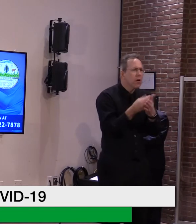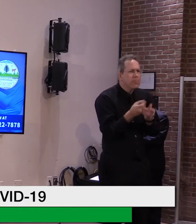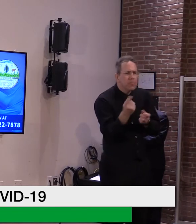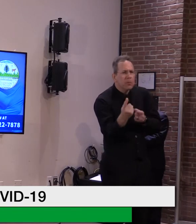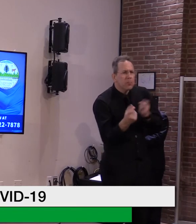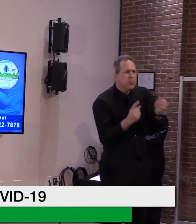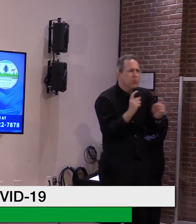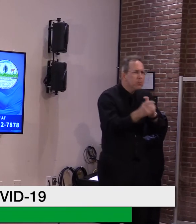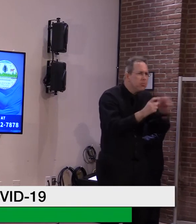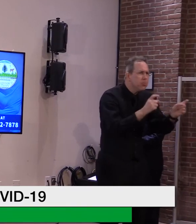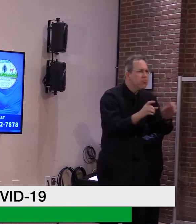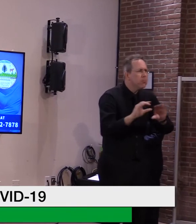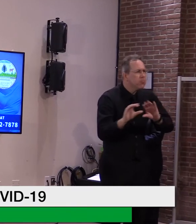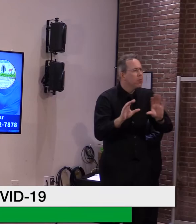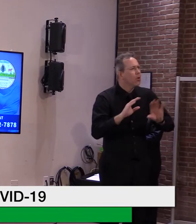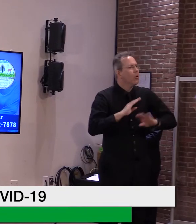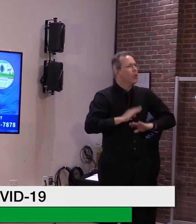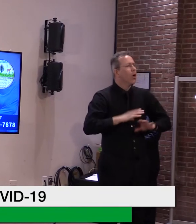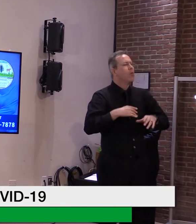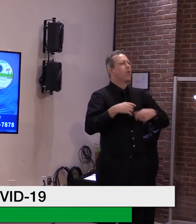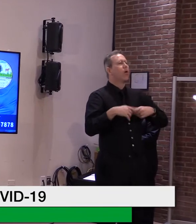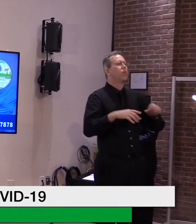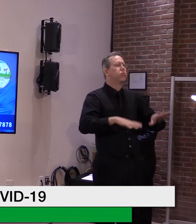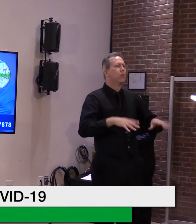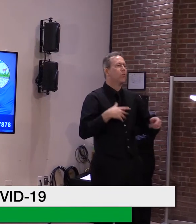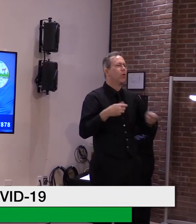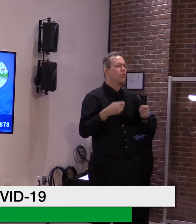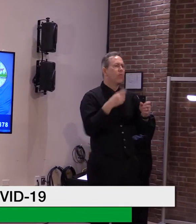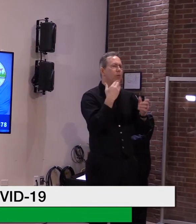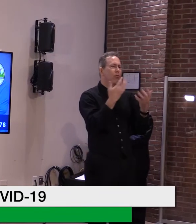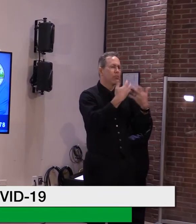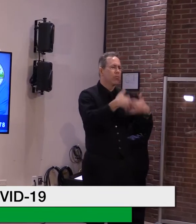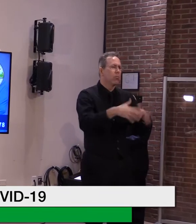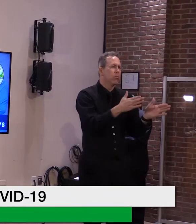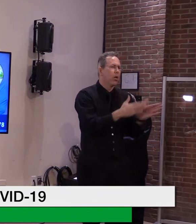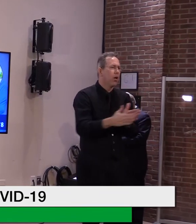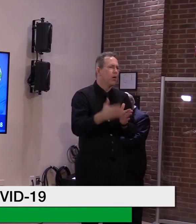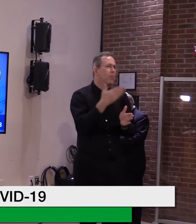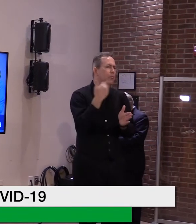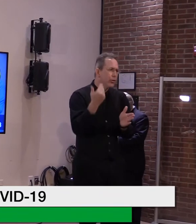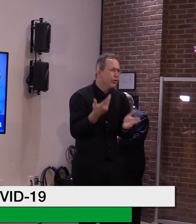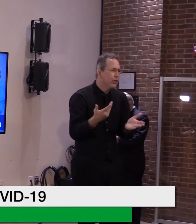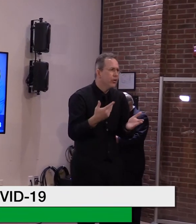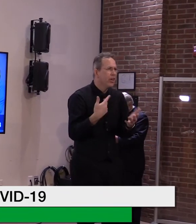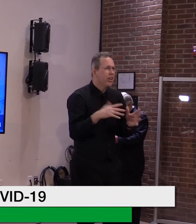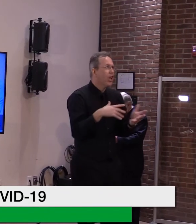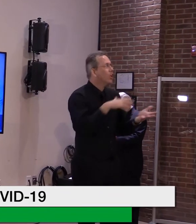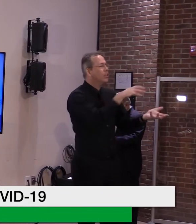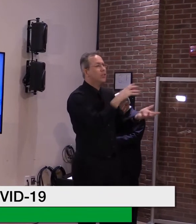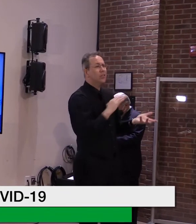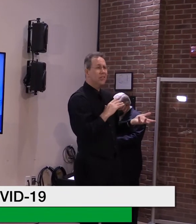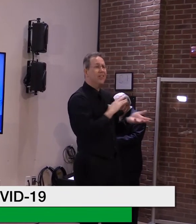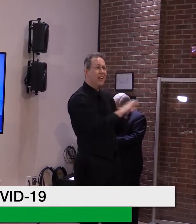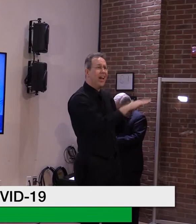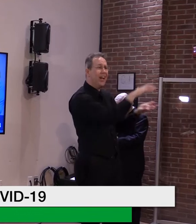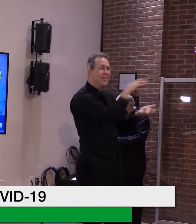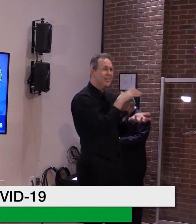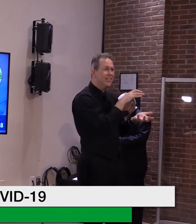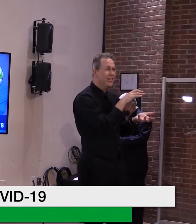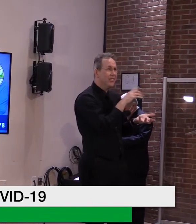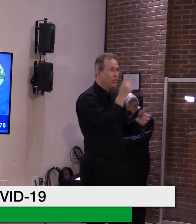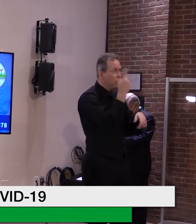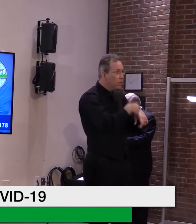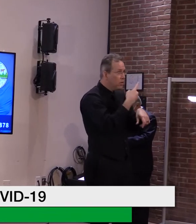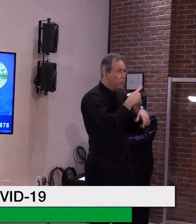to be strategic. I believe this is one time money that, that isn't ongoing. So it shouldn't be used for,